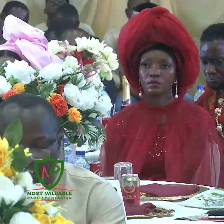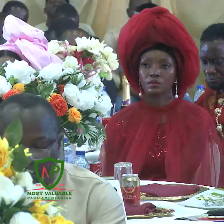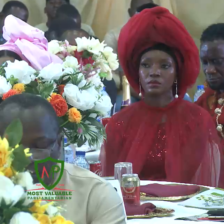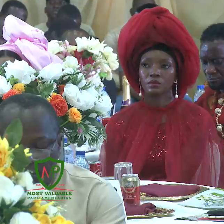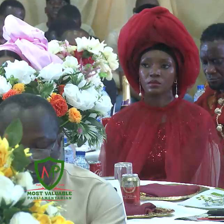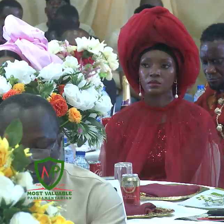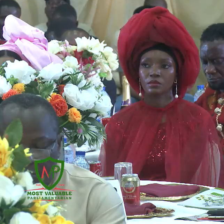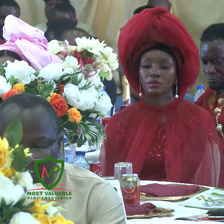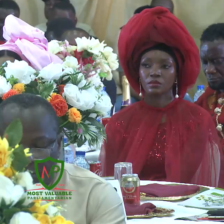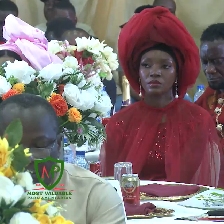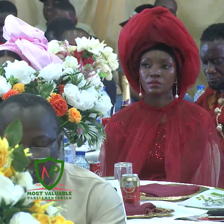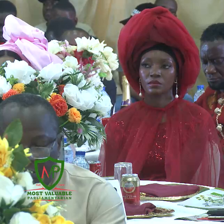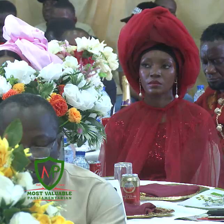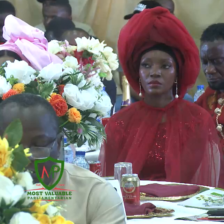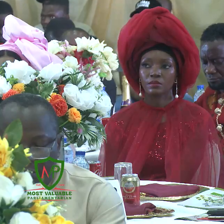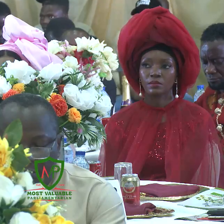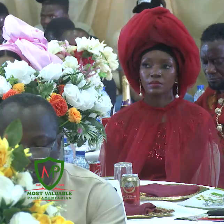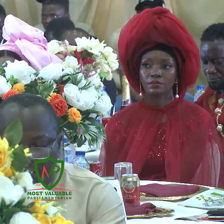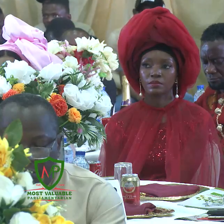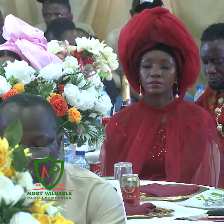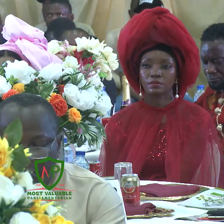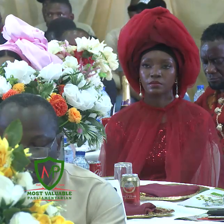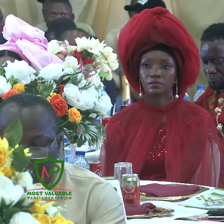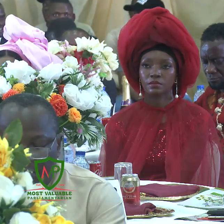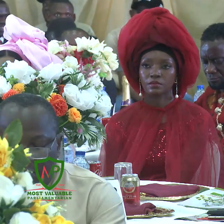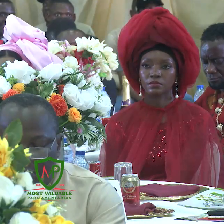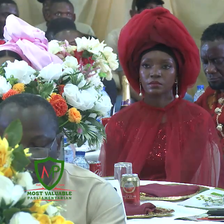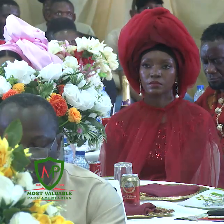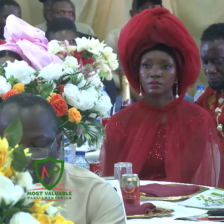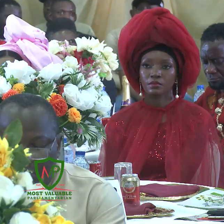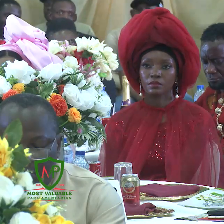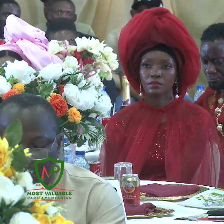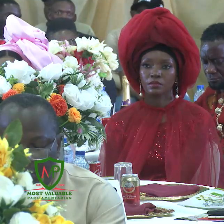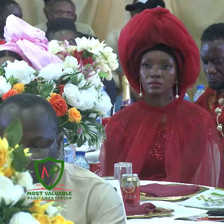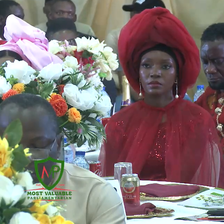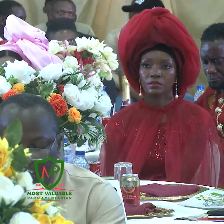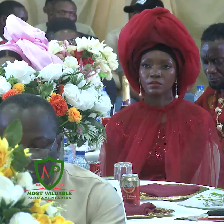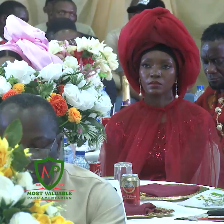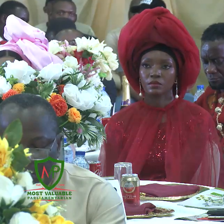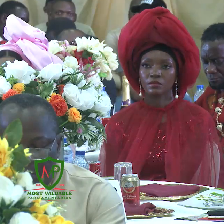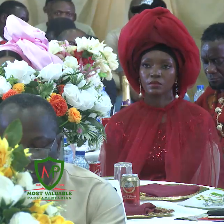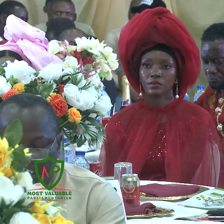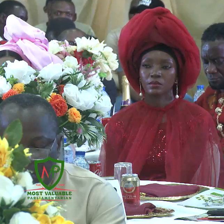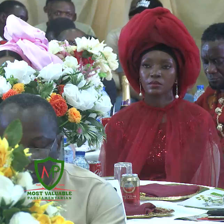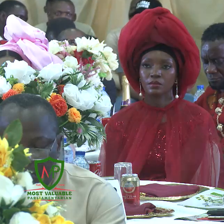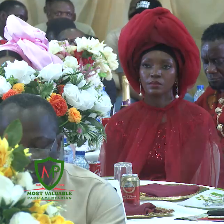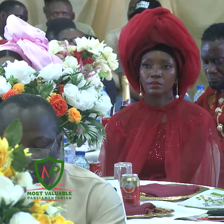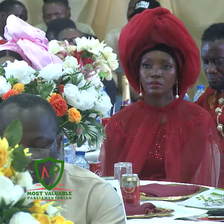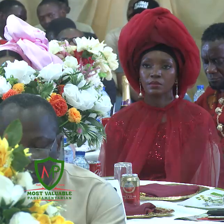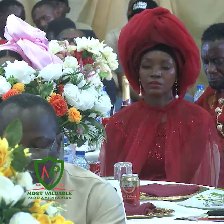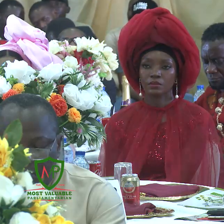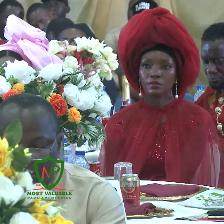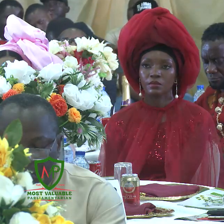in the next year or next 10 years, you are found wanting that can be withdrawn.